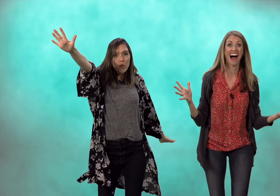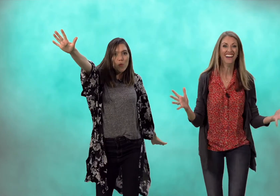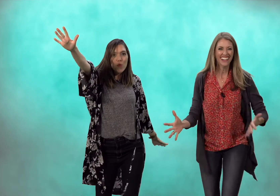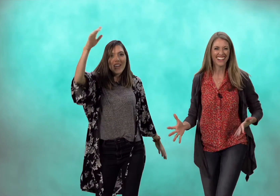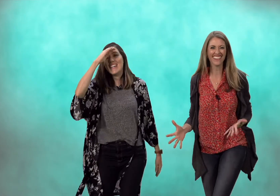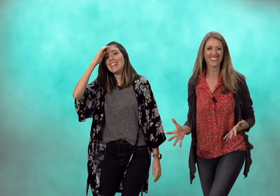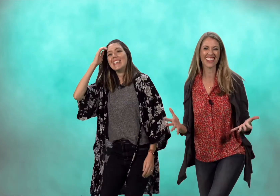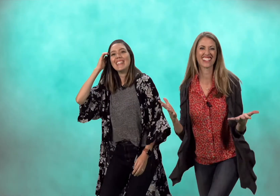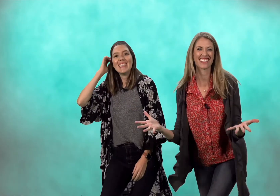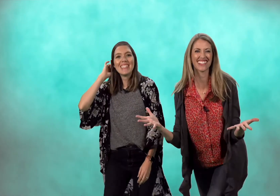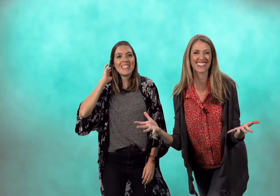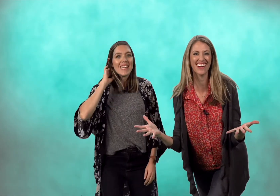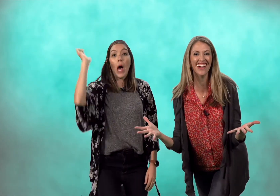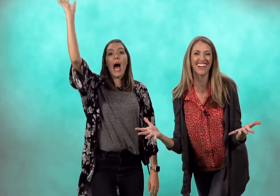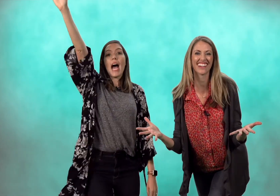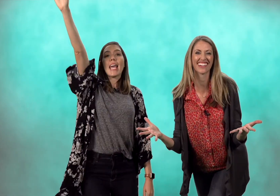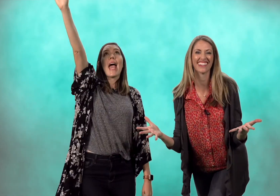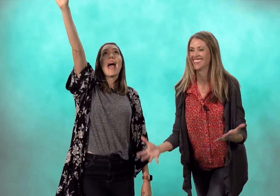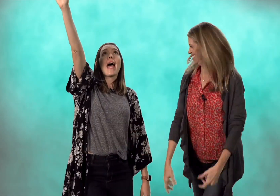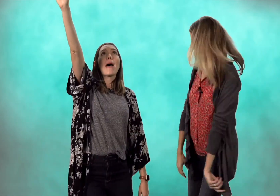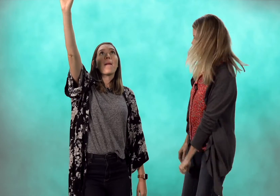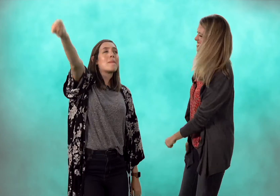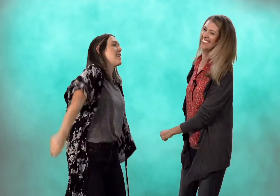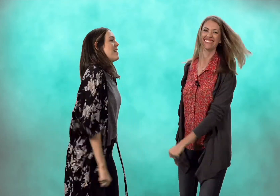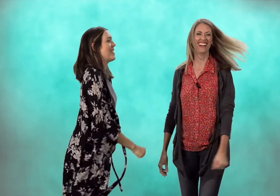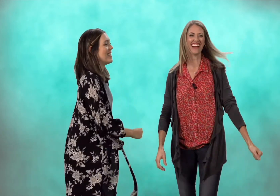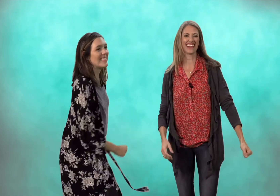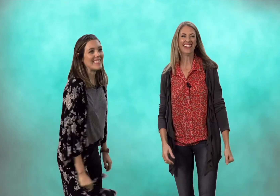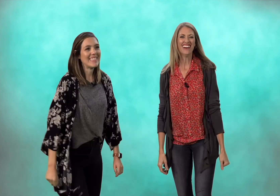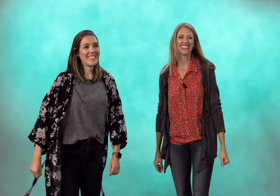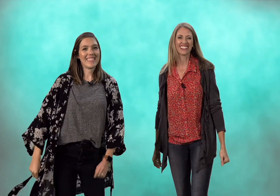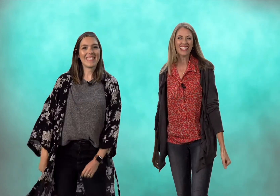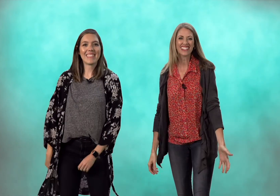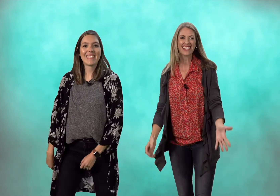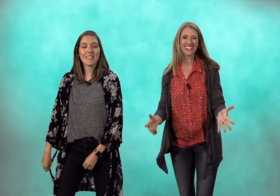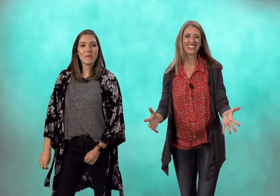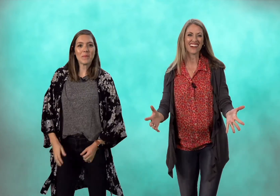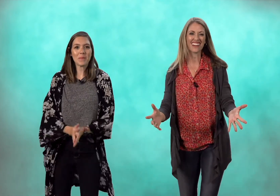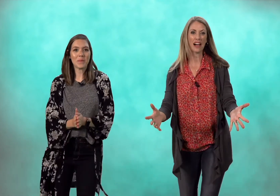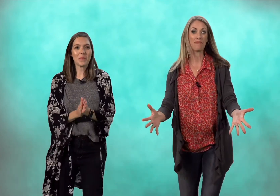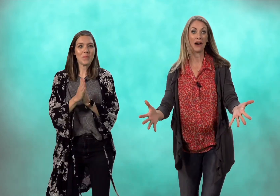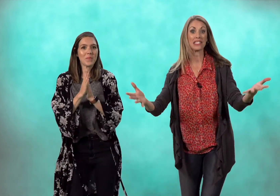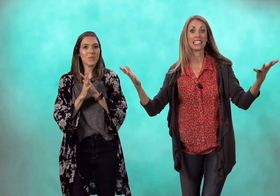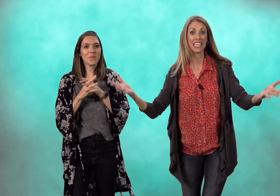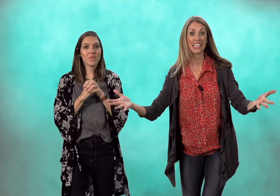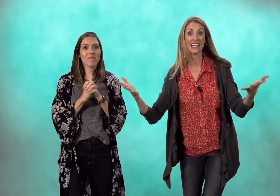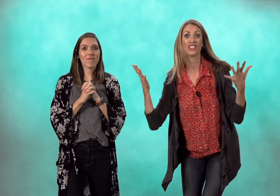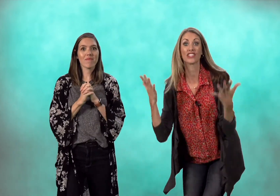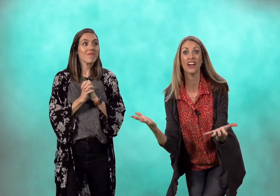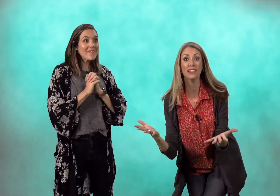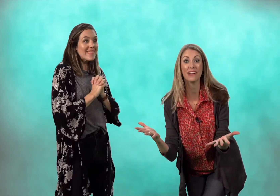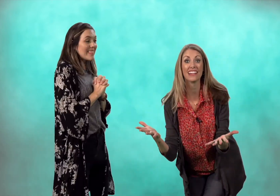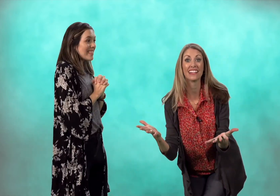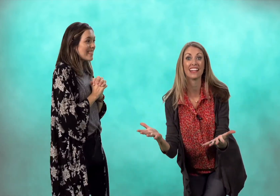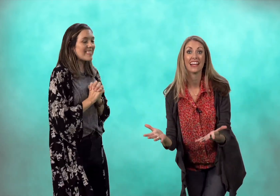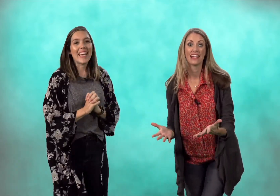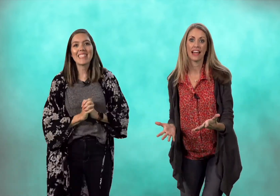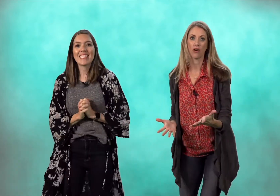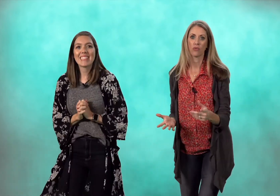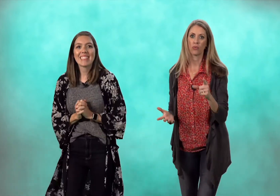who's ready to sing a song i am all right well let's sing a song about king solomon now we